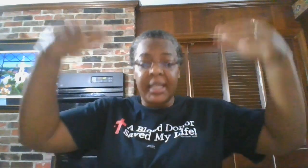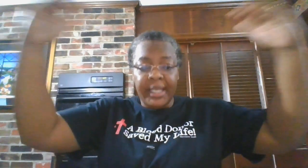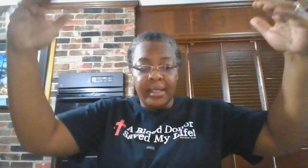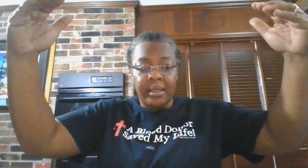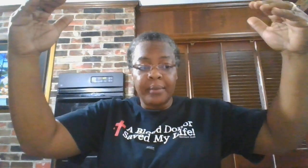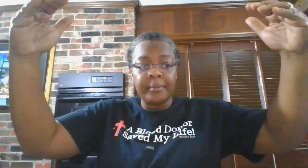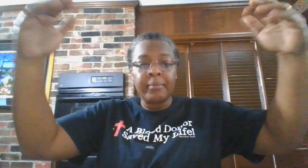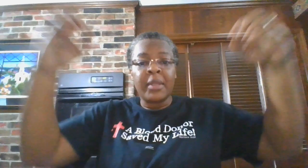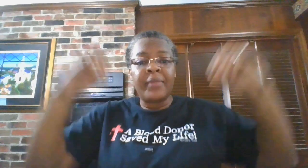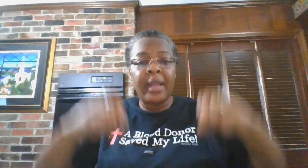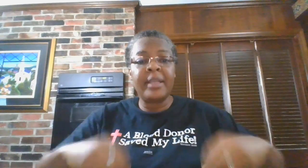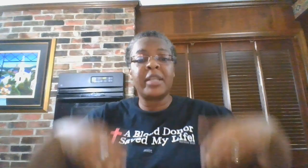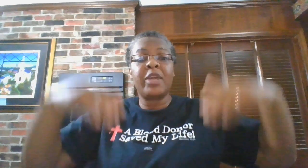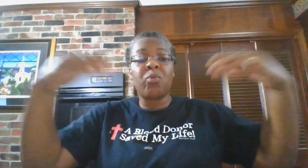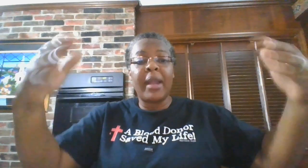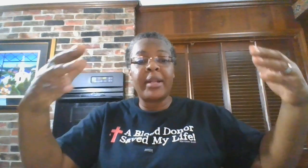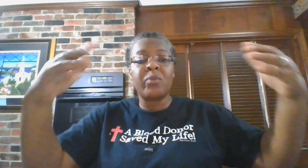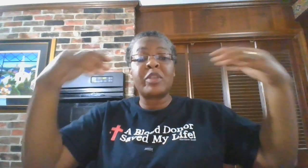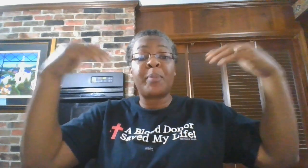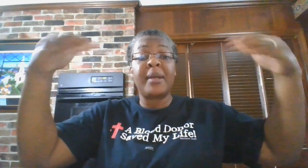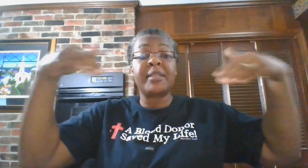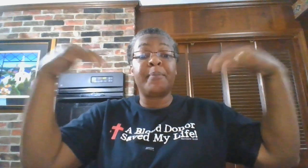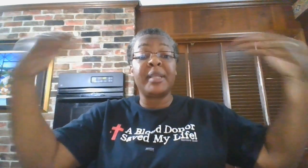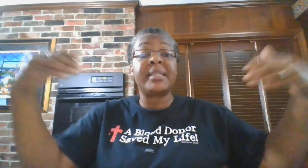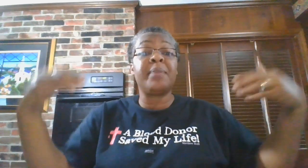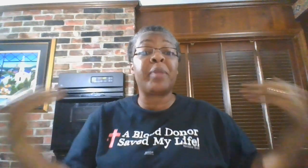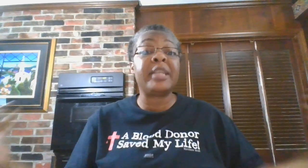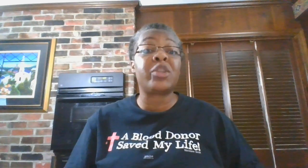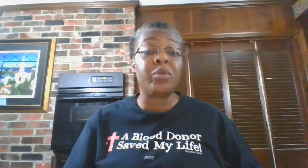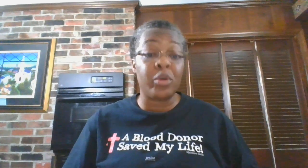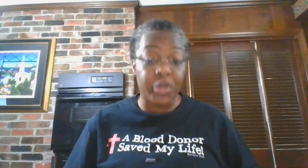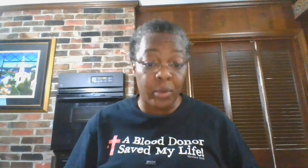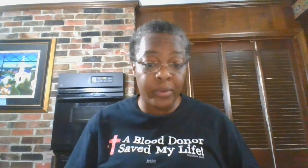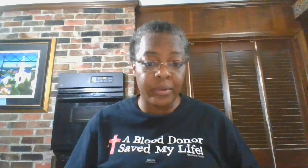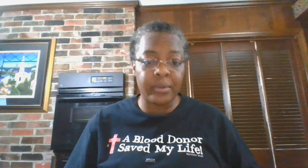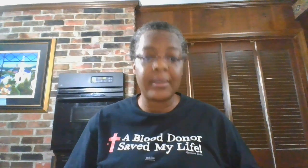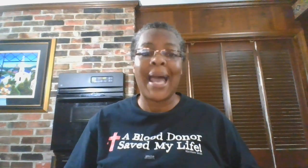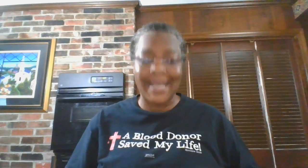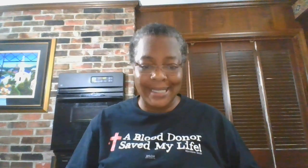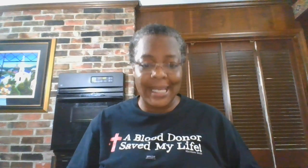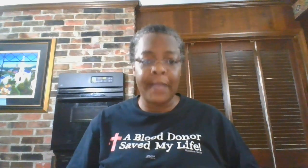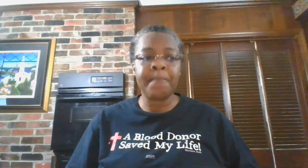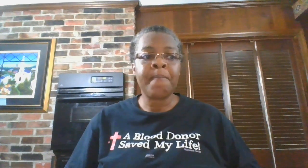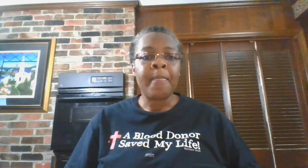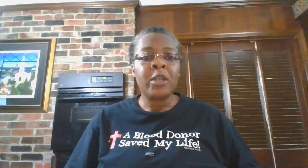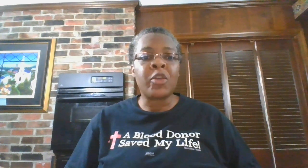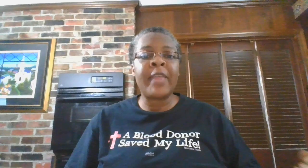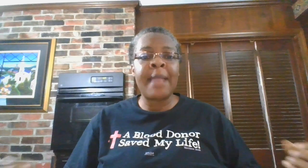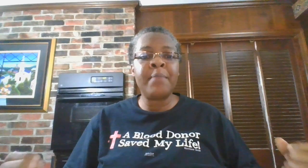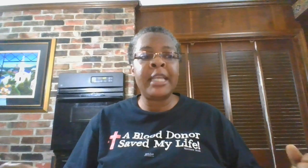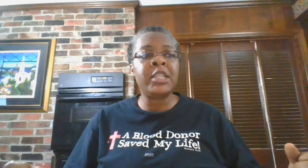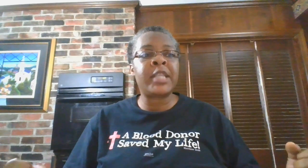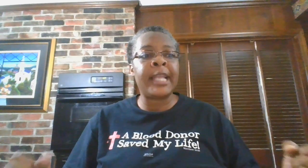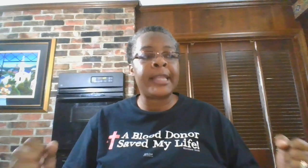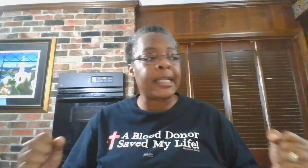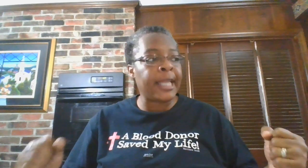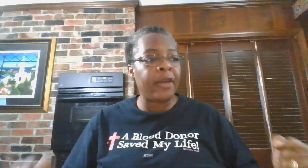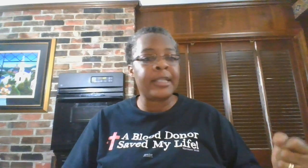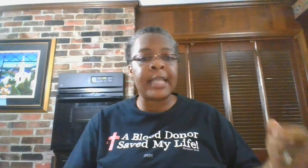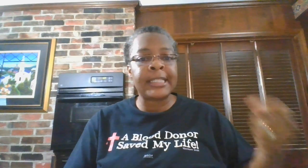leader, there is a greater responsibility placed on your shoulders. I get that. So that means that, that there is a